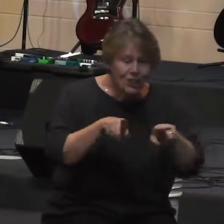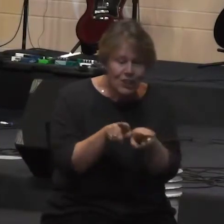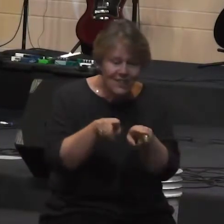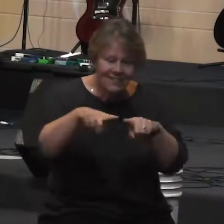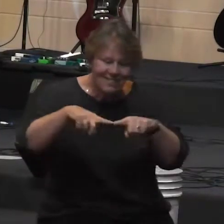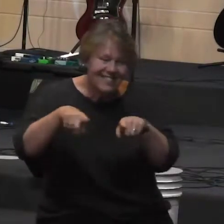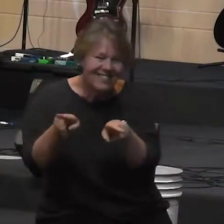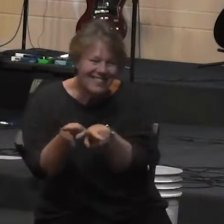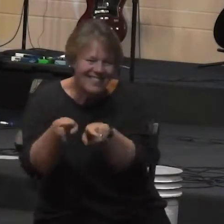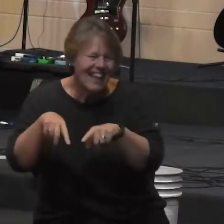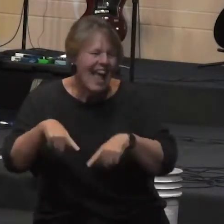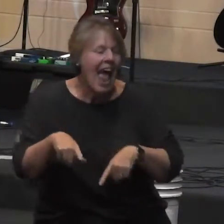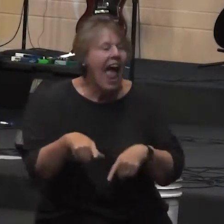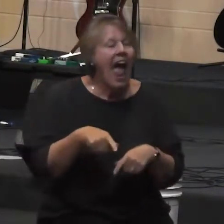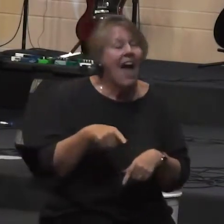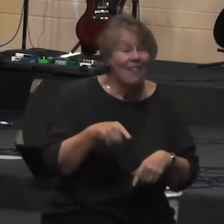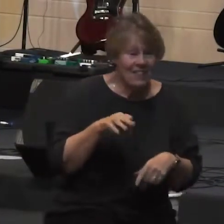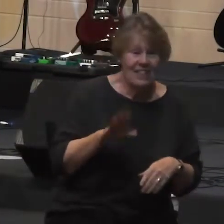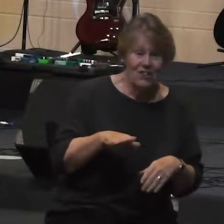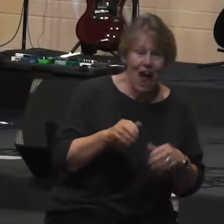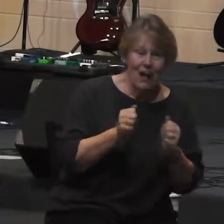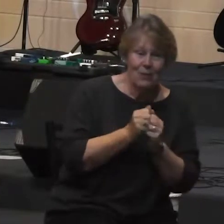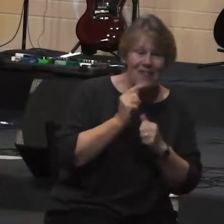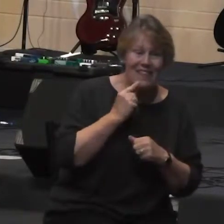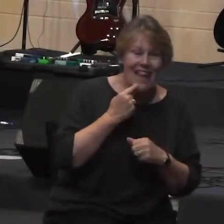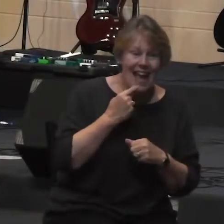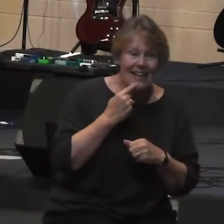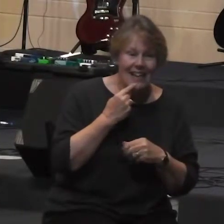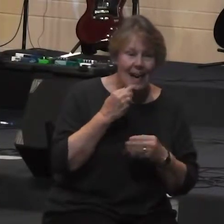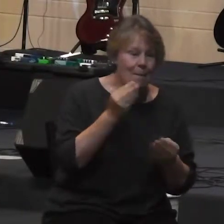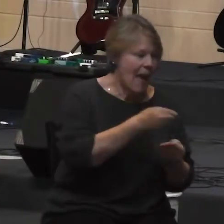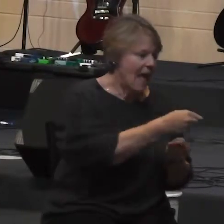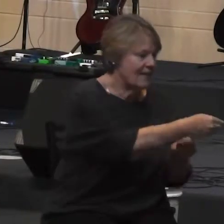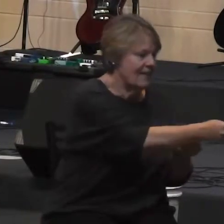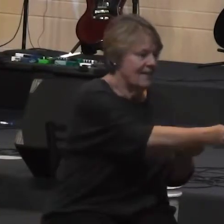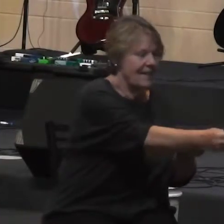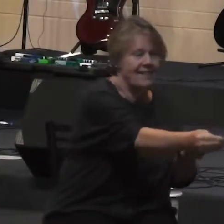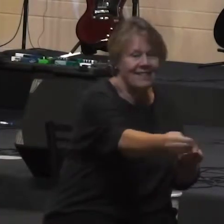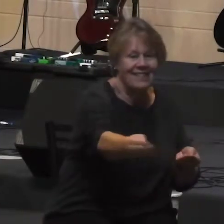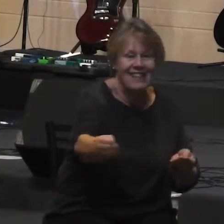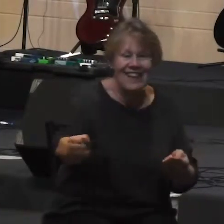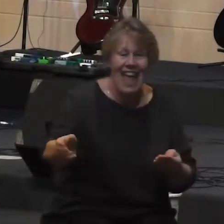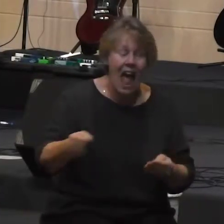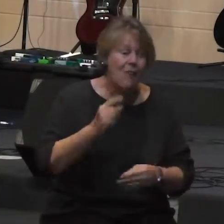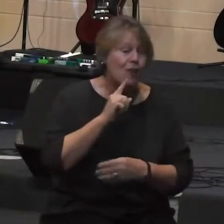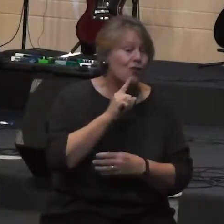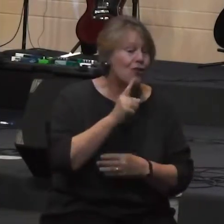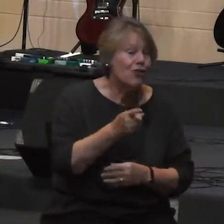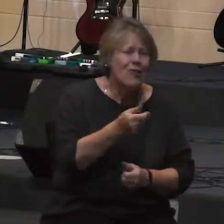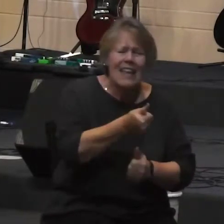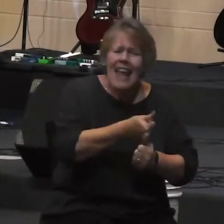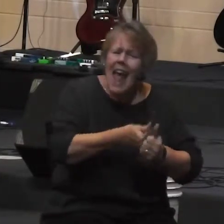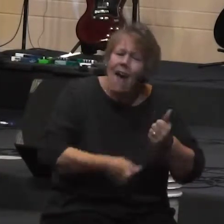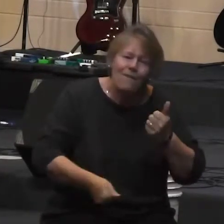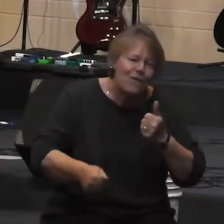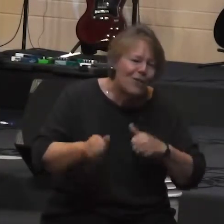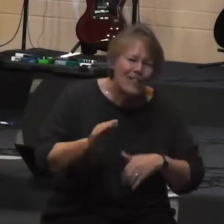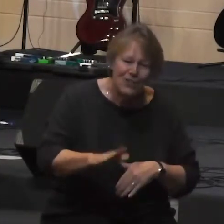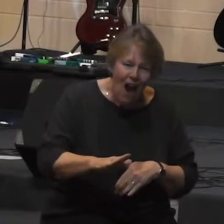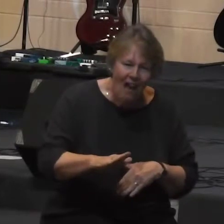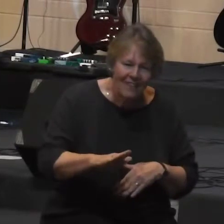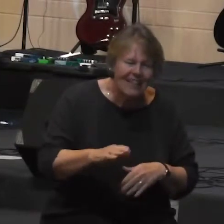passes it around the circle and they make sure that every kid gets an equal